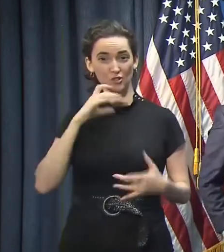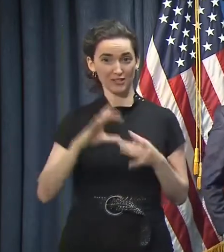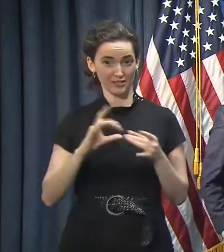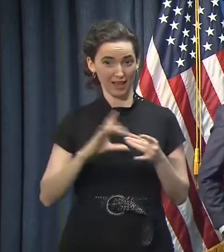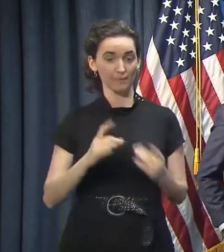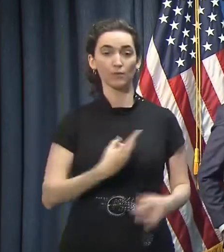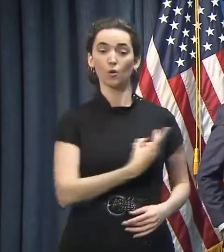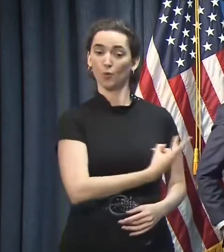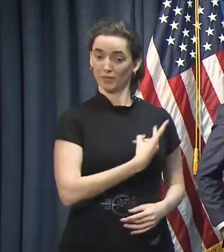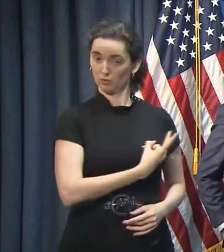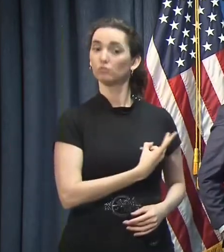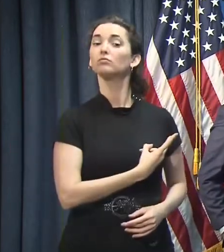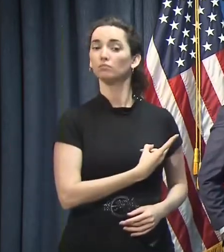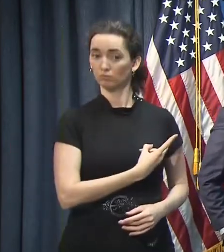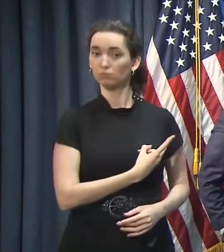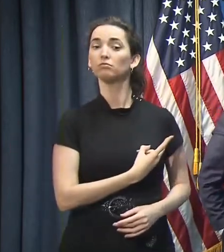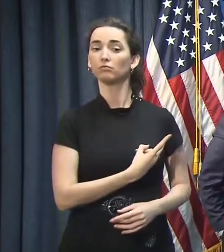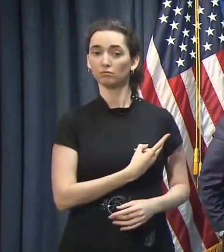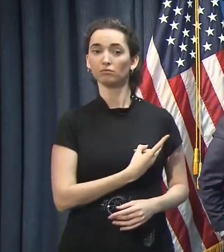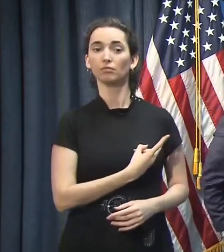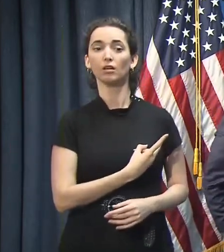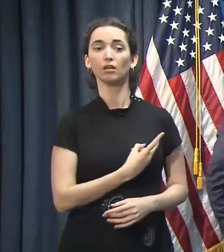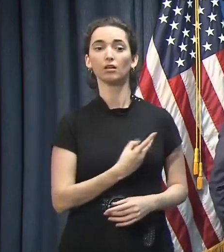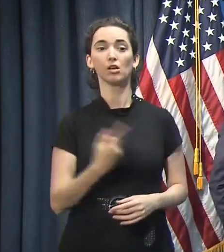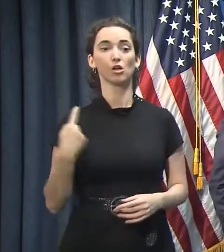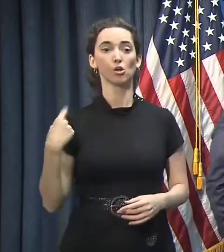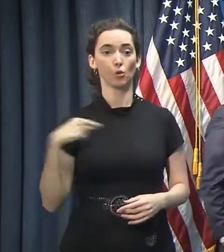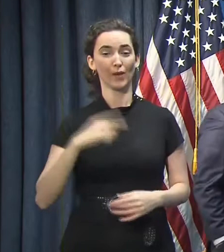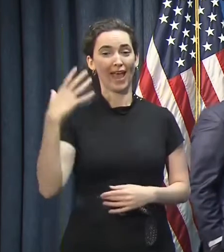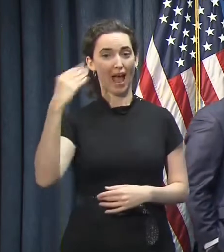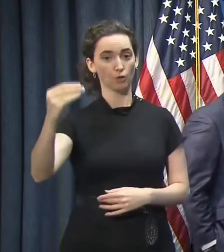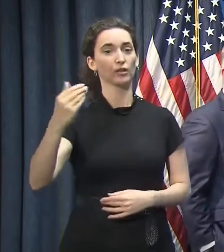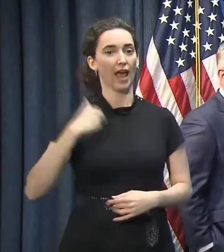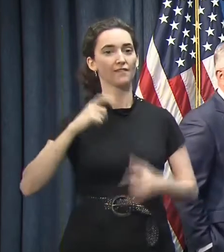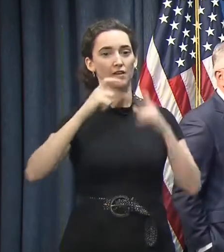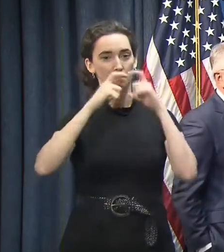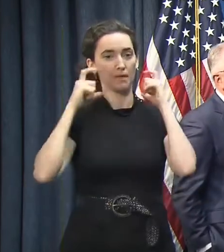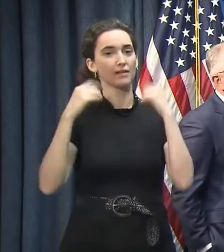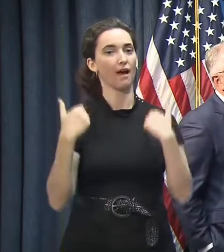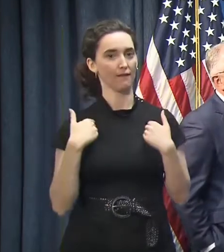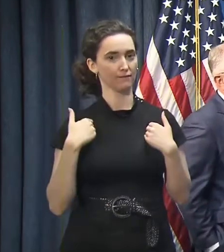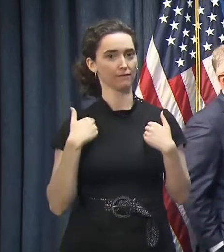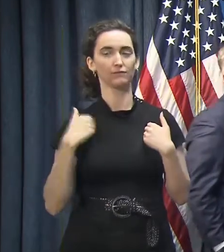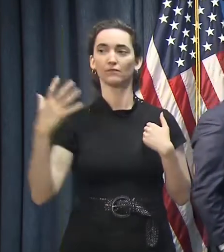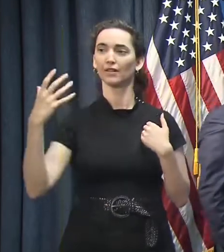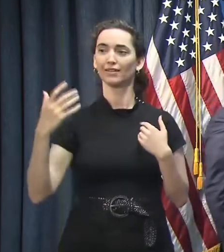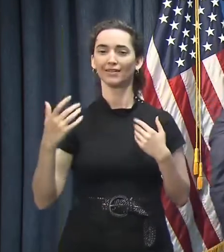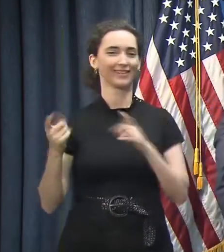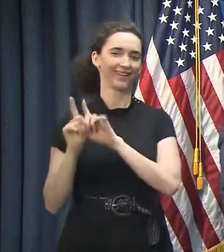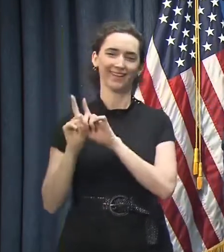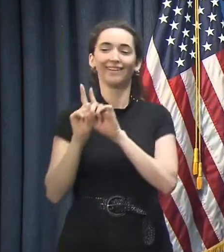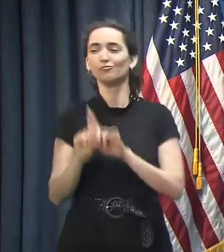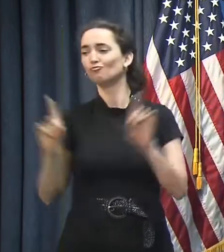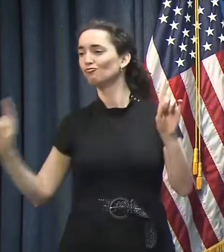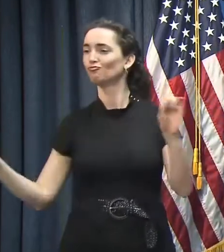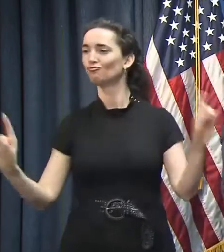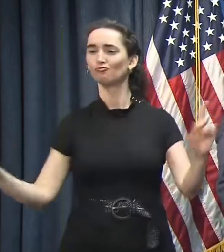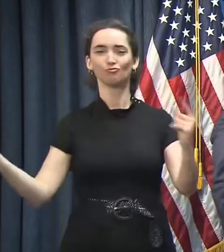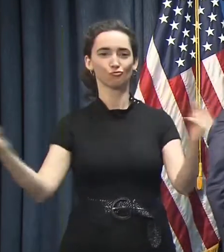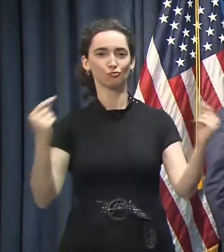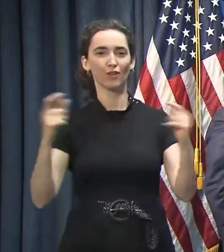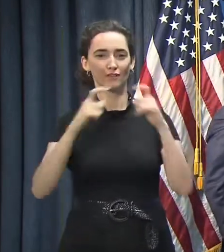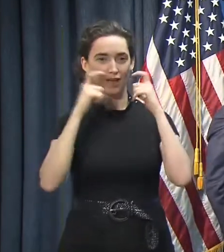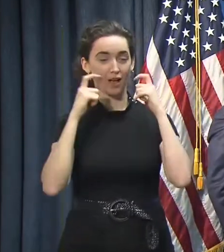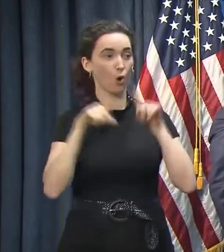he and I wear masks when we're when we're out and about a town separately. We also wear